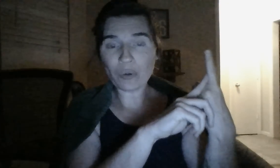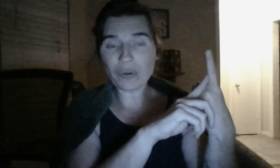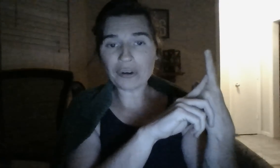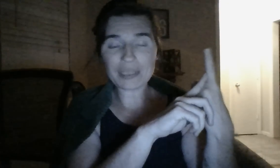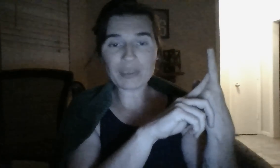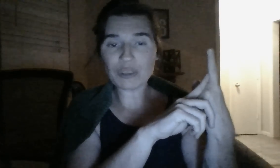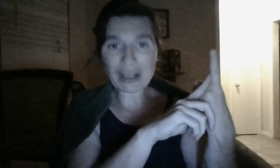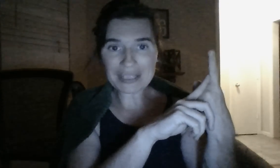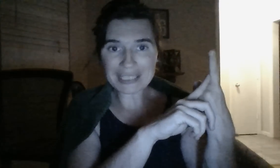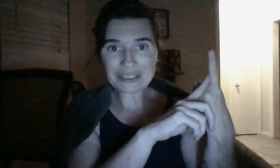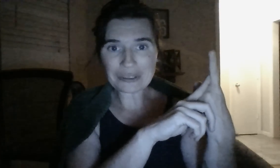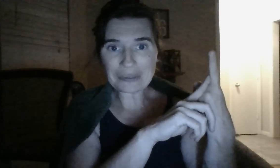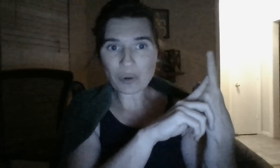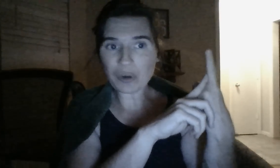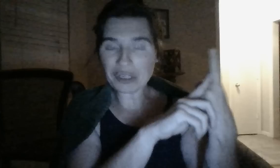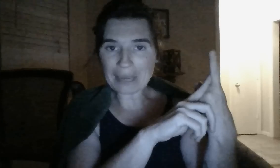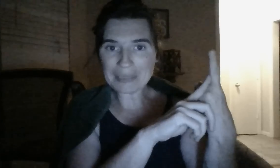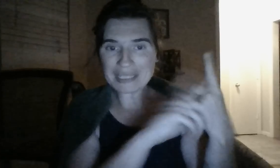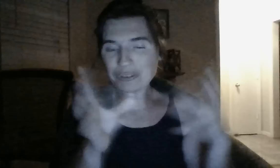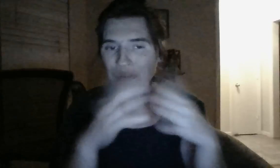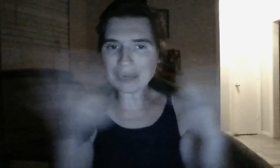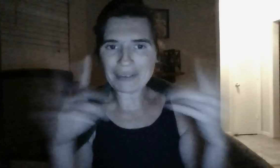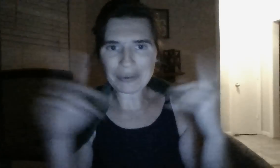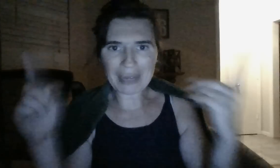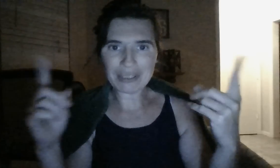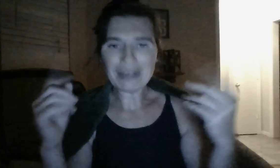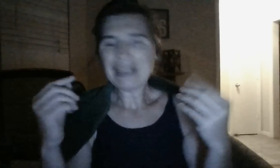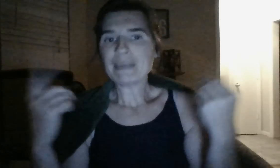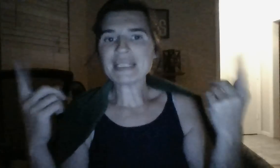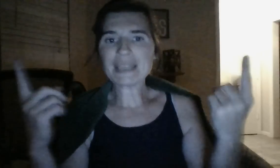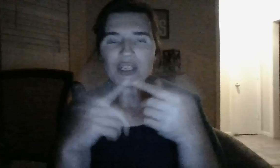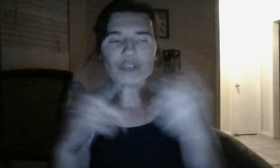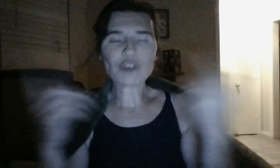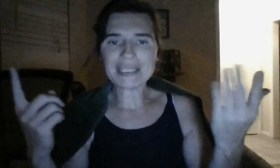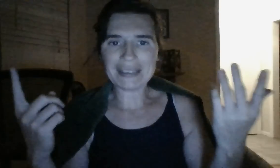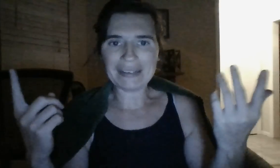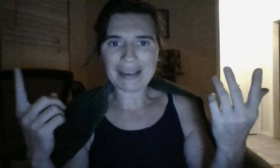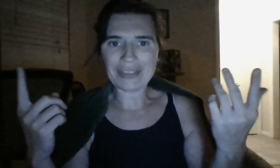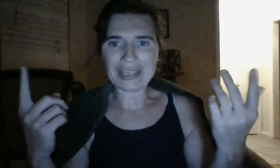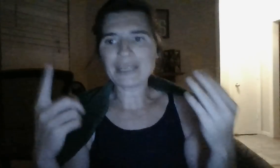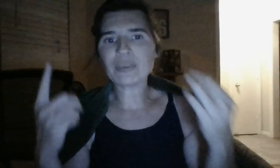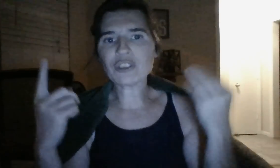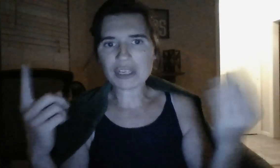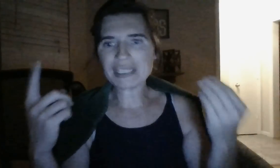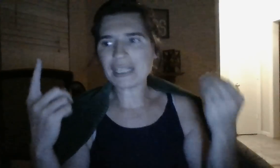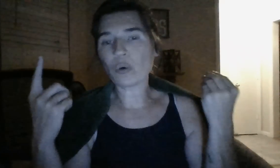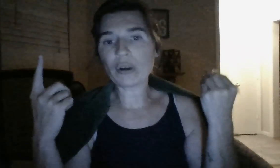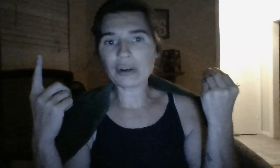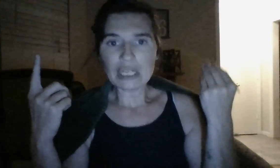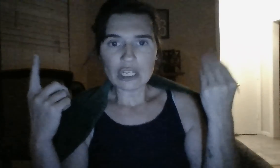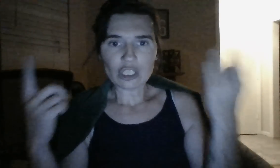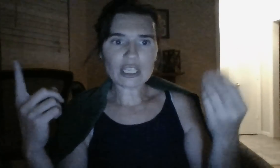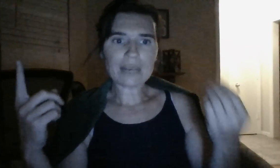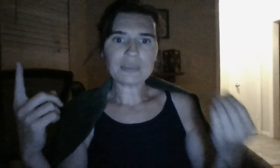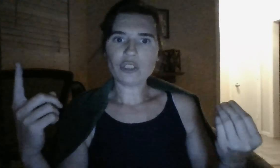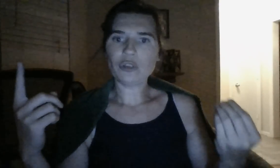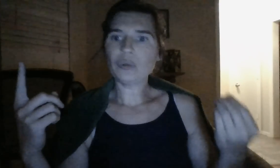or someone you call a sister or an adopted sister or what have you and have you. But someone you trusted, I think. Someone you trusted or looked up to